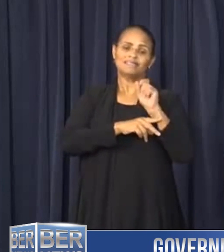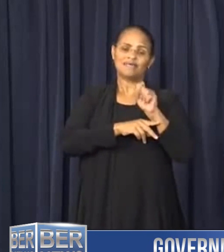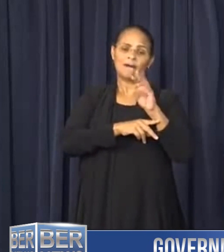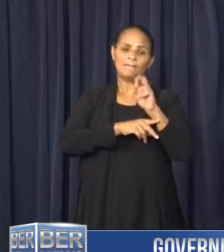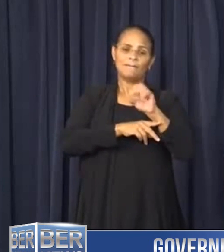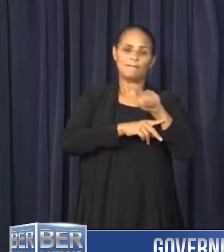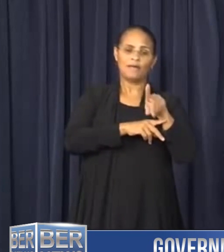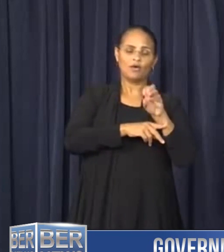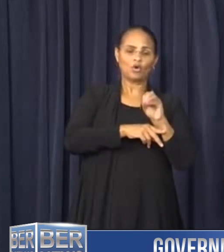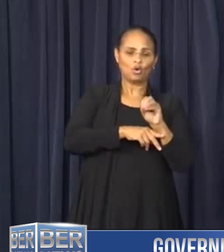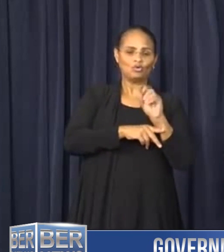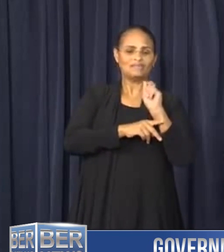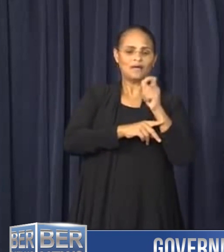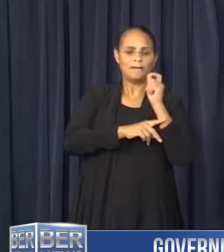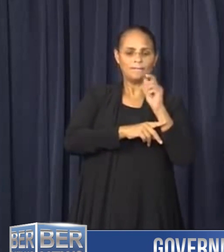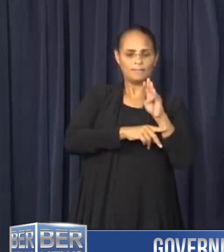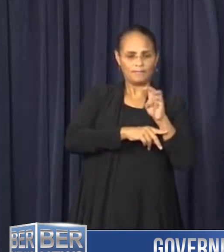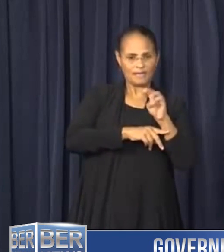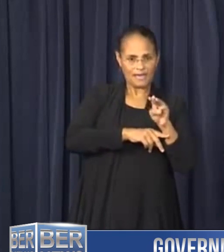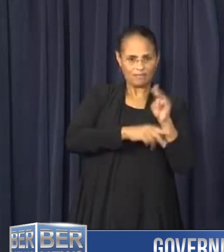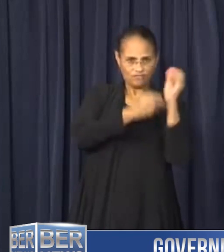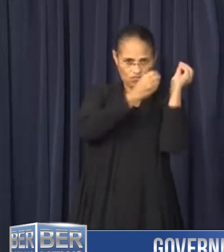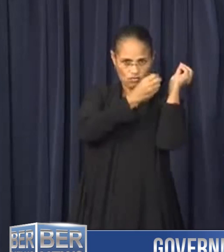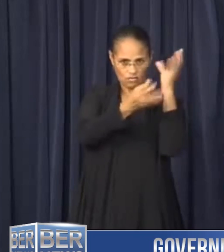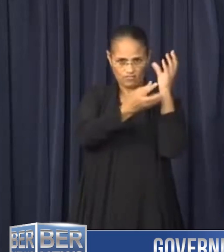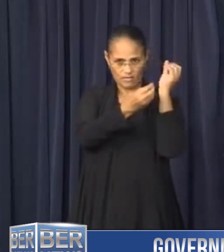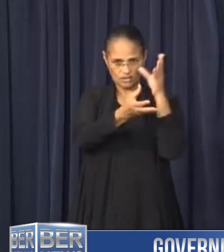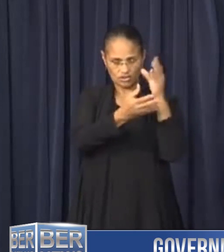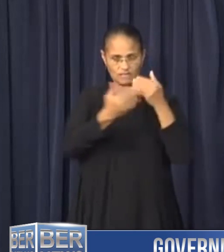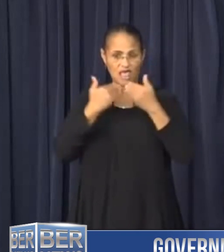.bm for up-to-date information. Thank you.